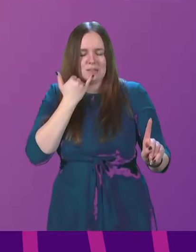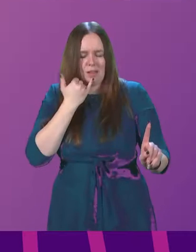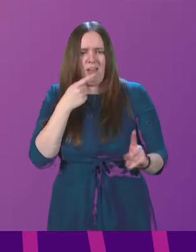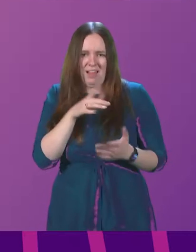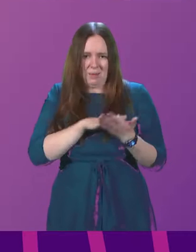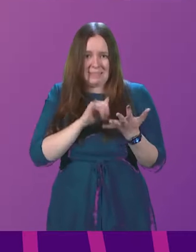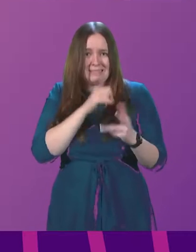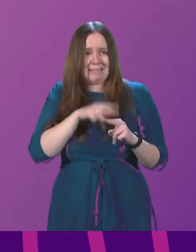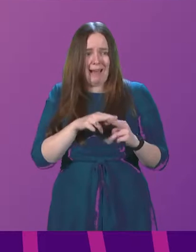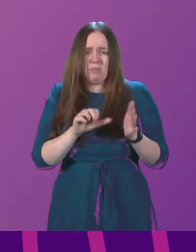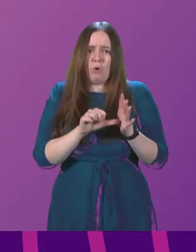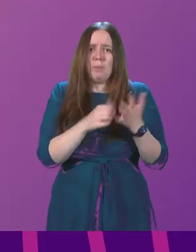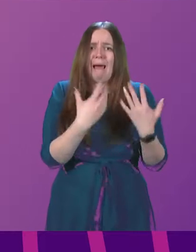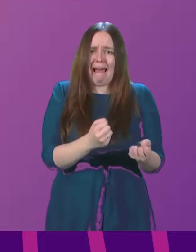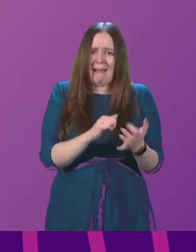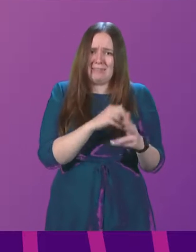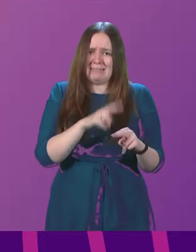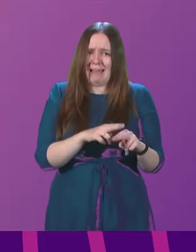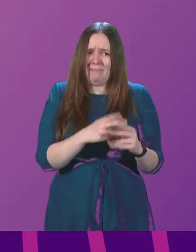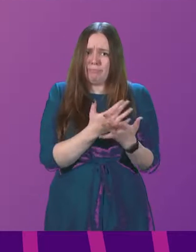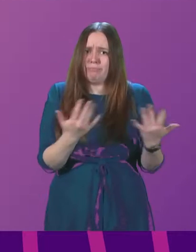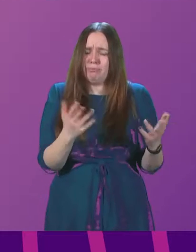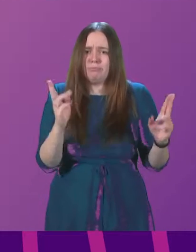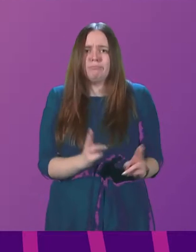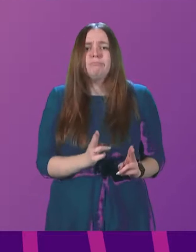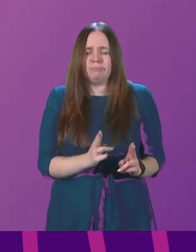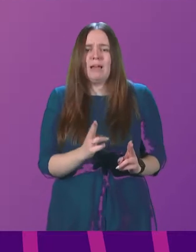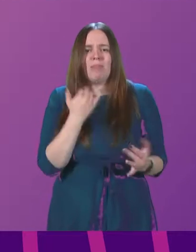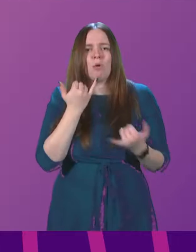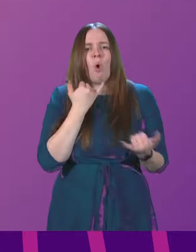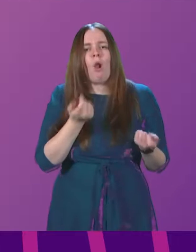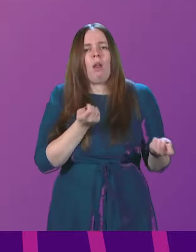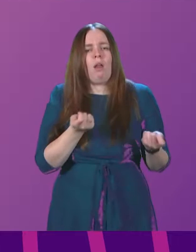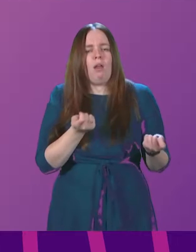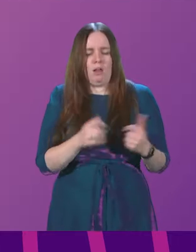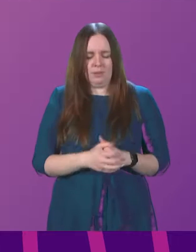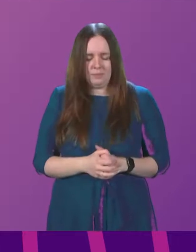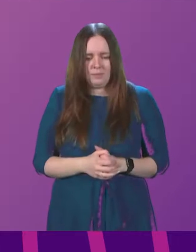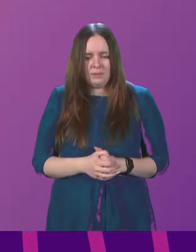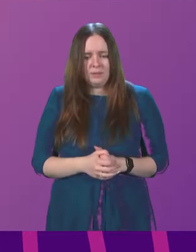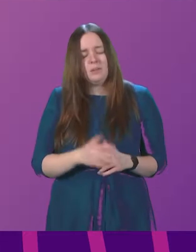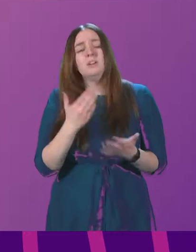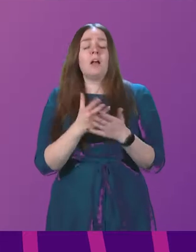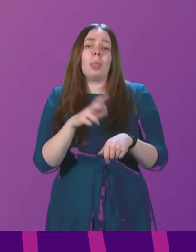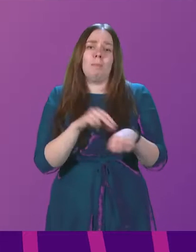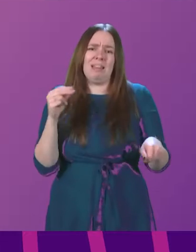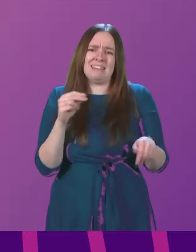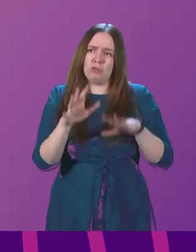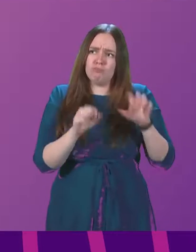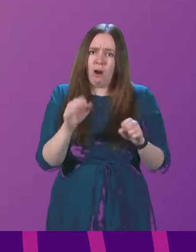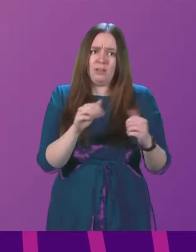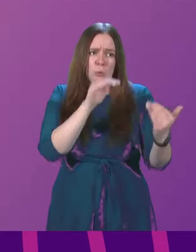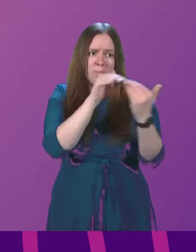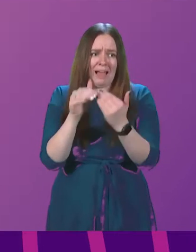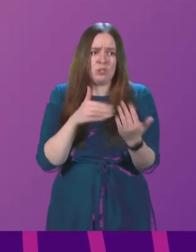staffing problems and staffing levels within the call handling system. There are clearly police have been struggling to meet the demand